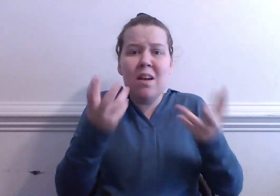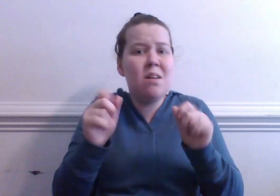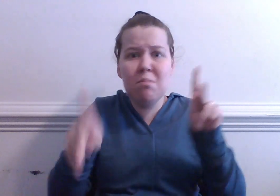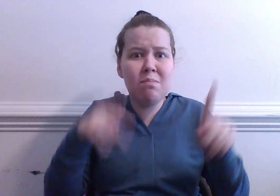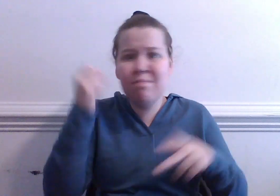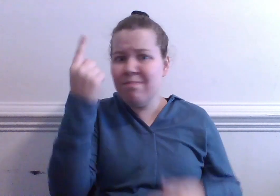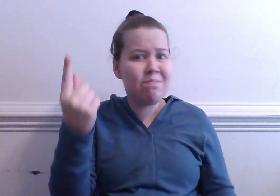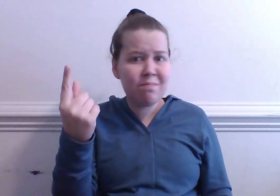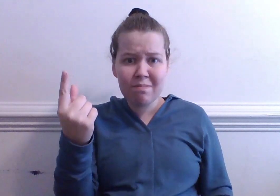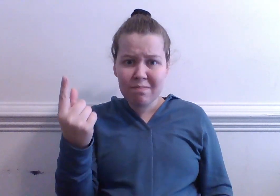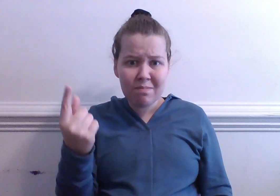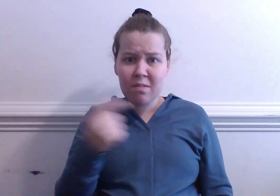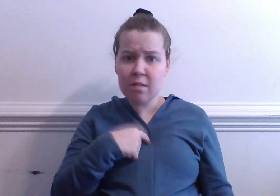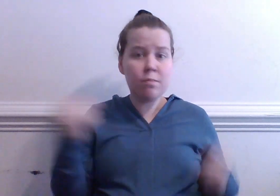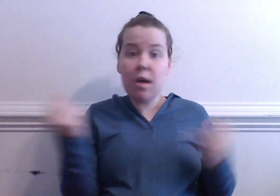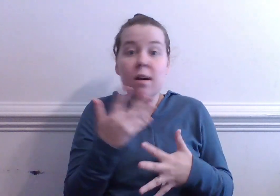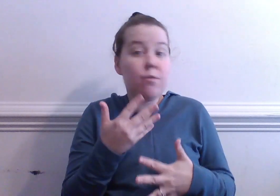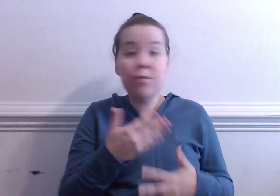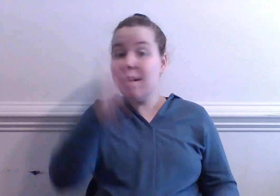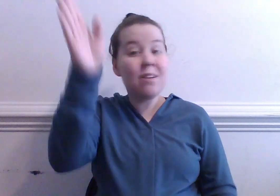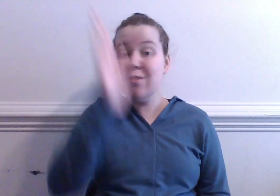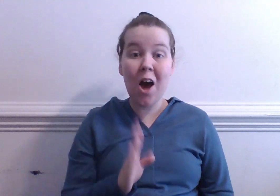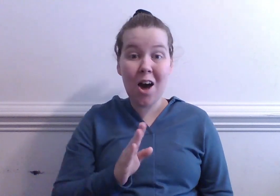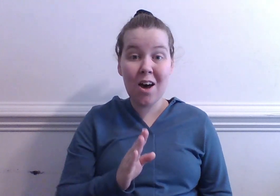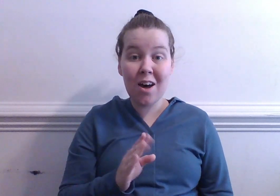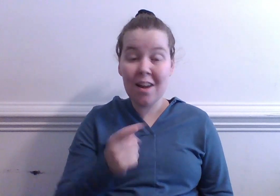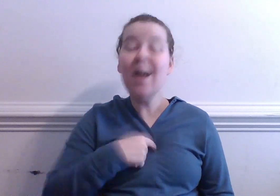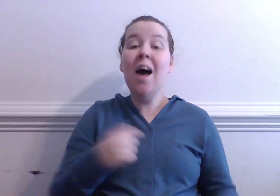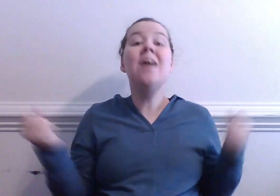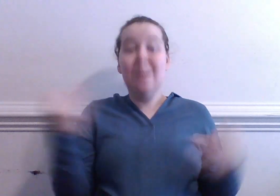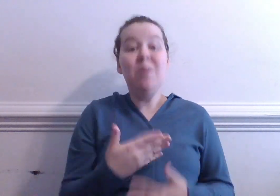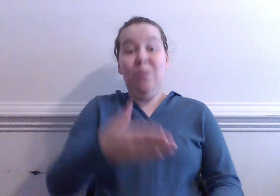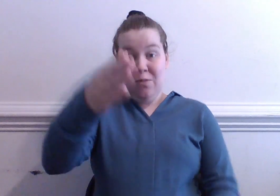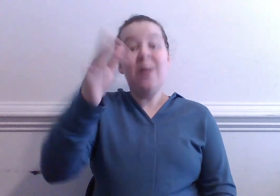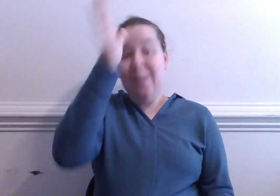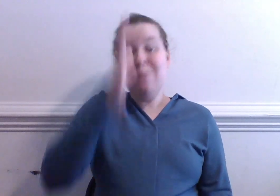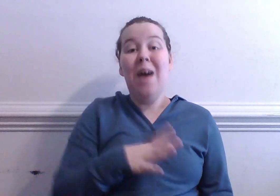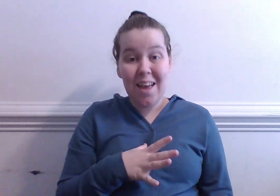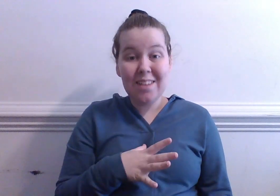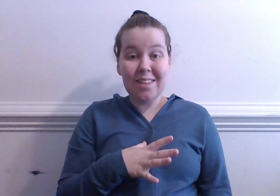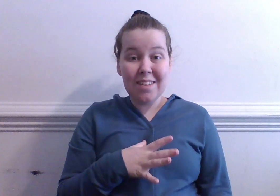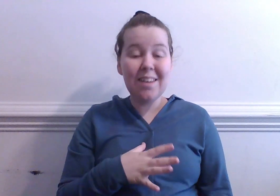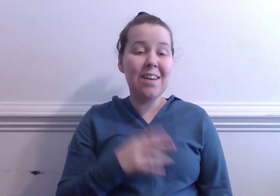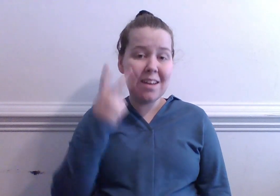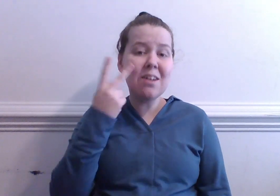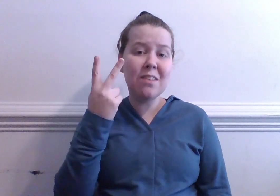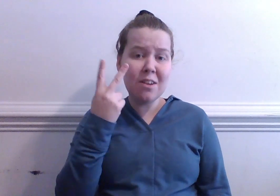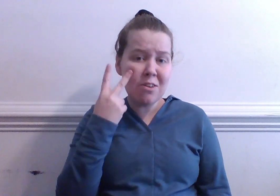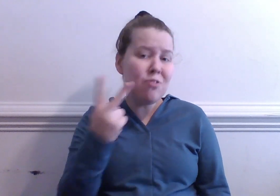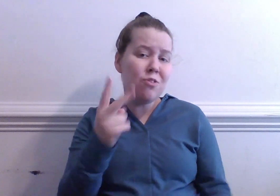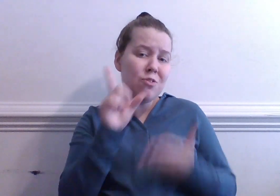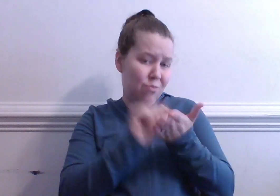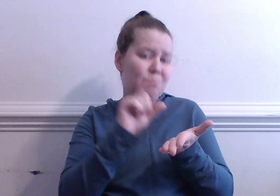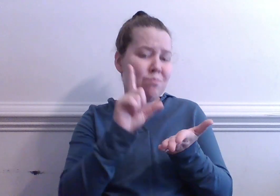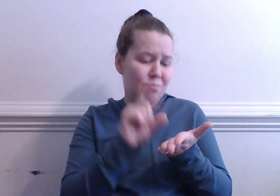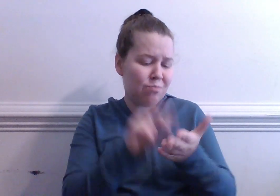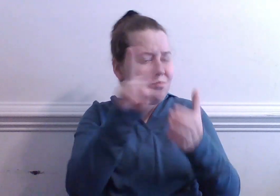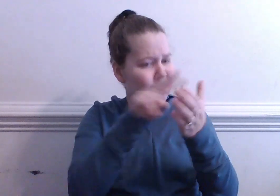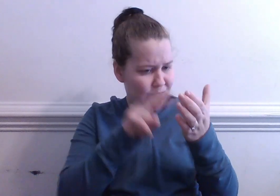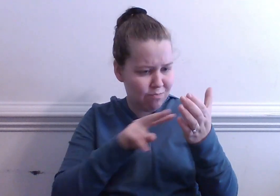I'm not afraid of God, I am afraid of man You see it on the news, you watch it on TV You